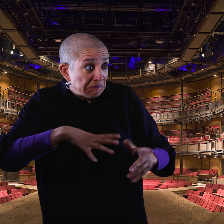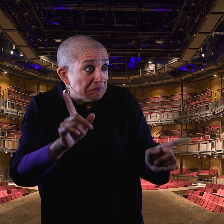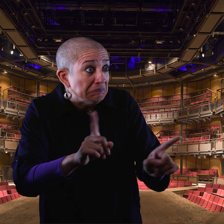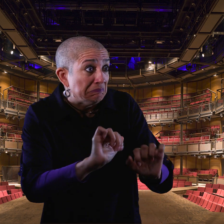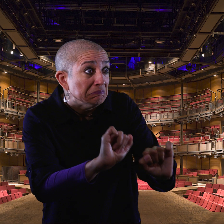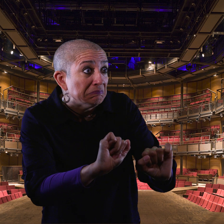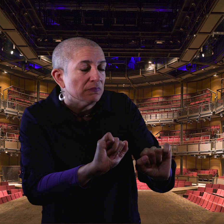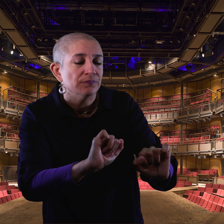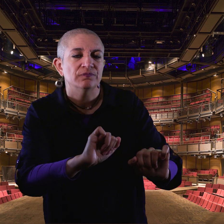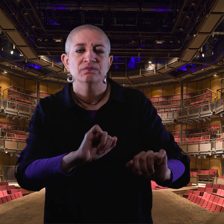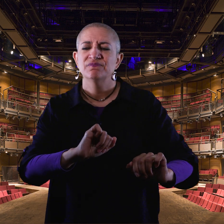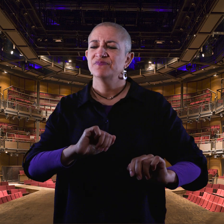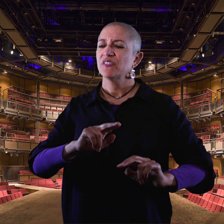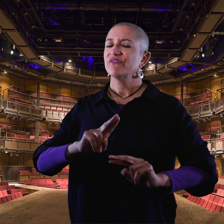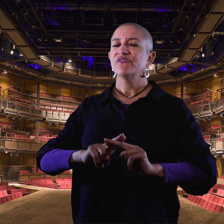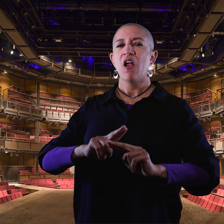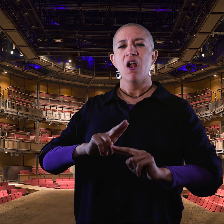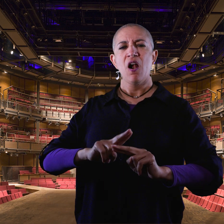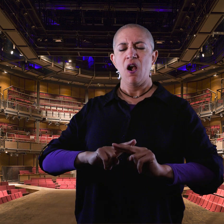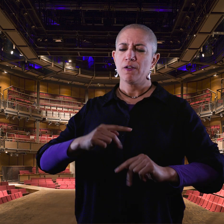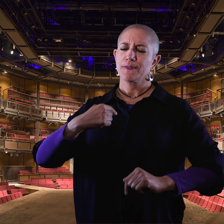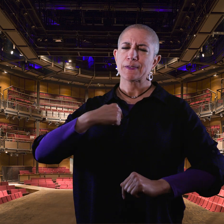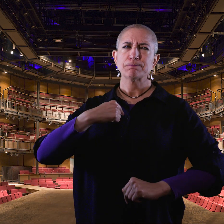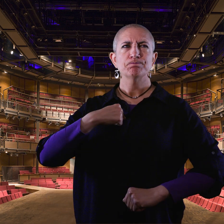The father wishes anything he touches turned to gold.